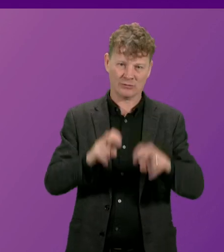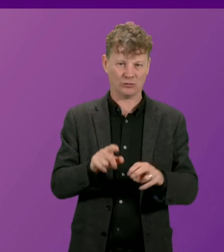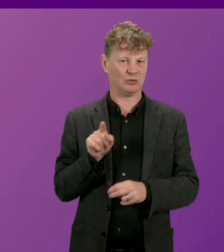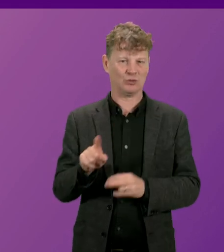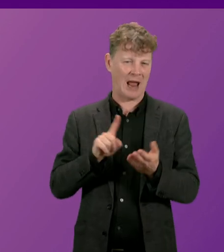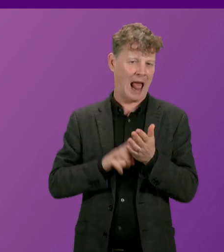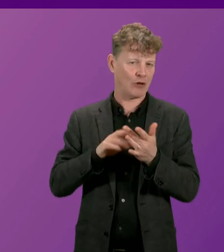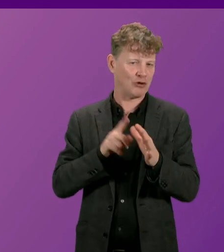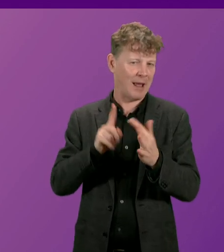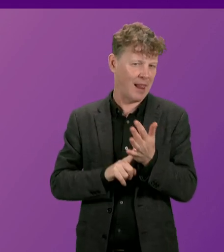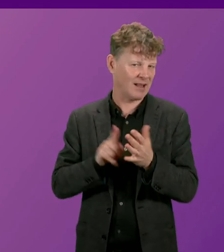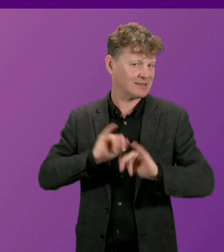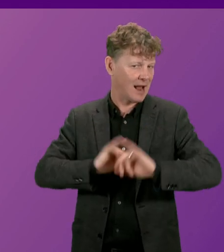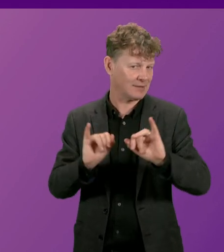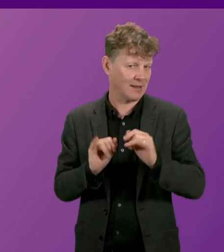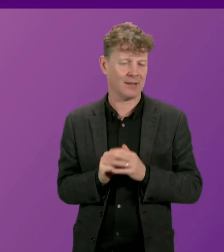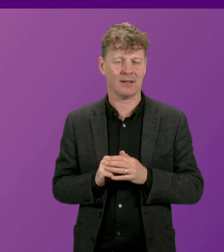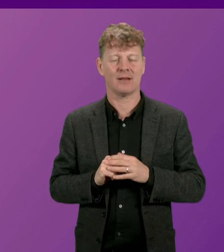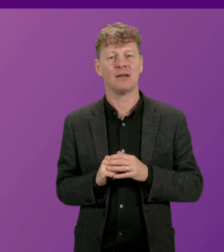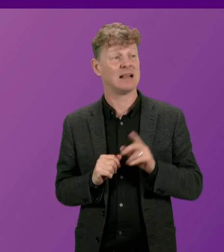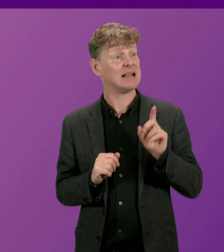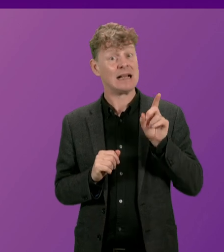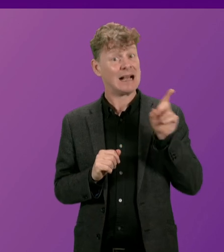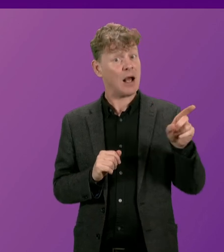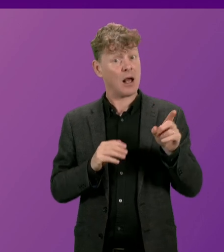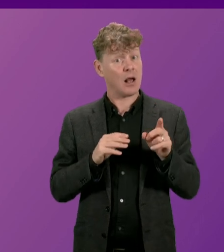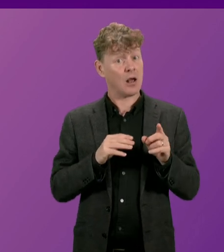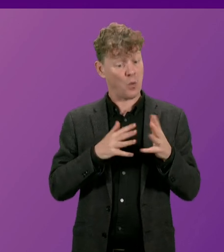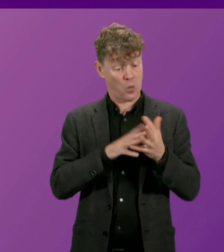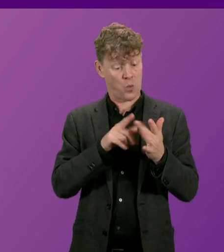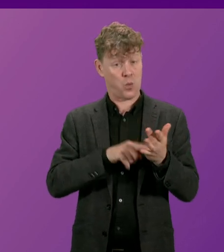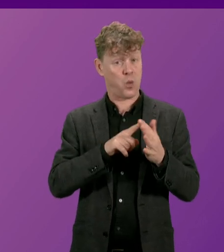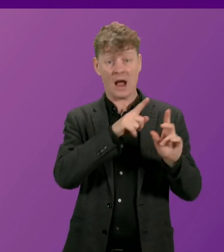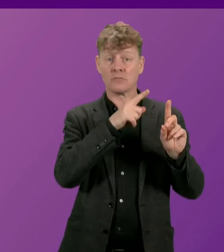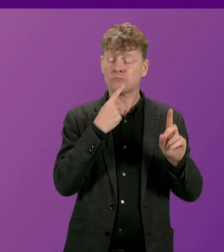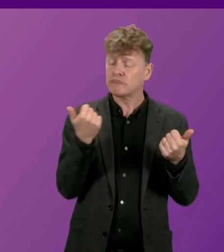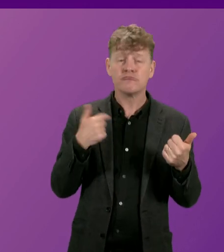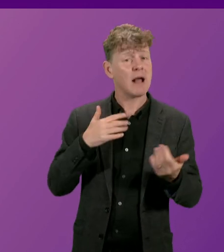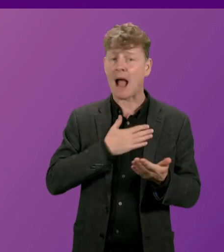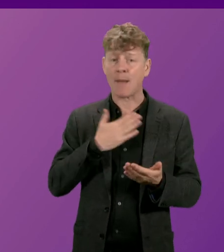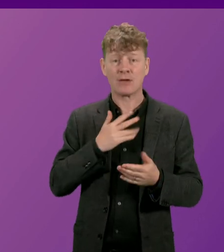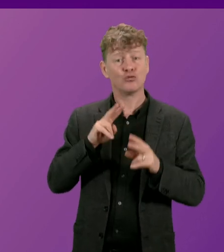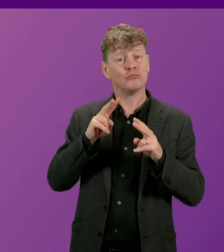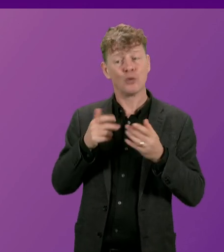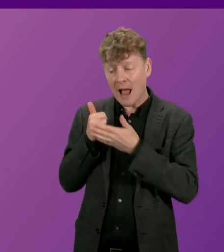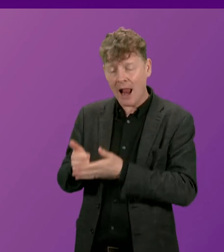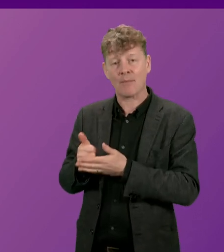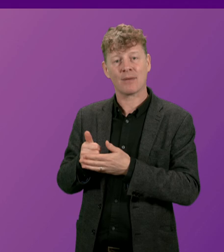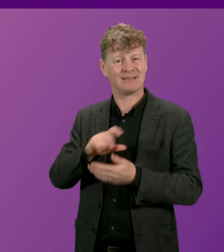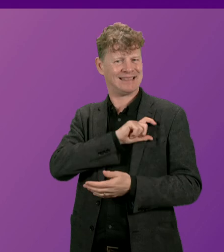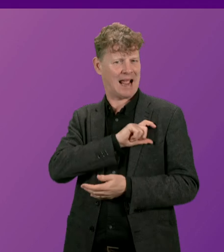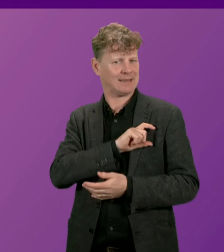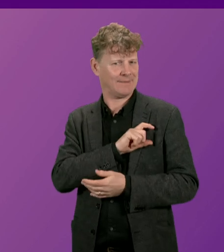and Mr White replied to say to the Scottish Government that he would be happy to help investigating detectives. So